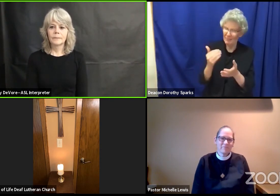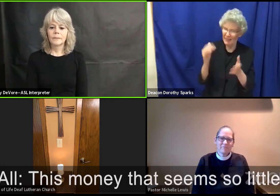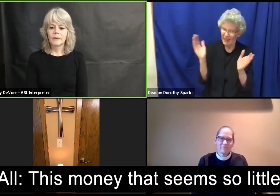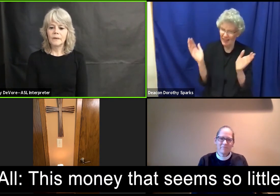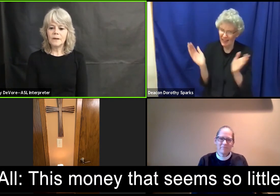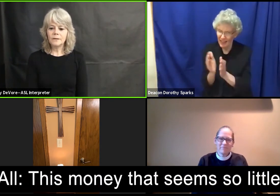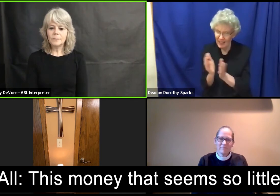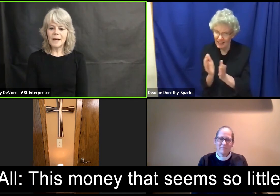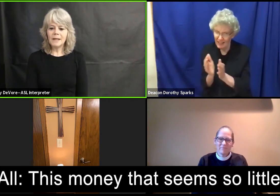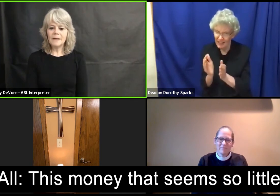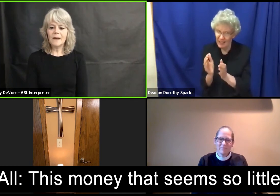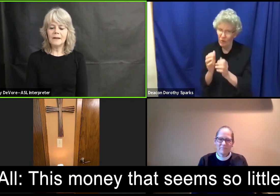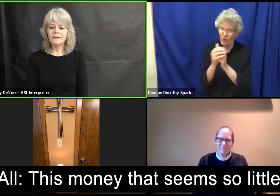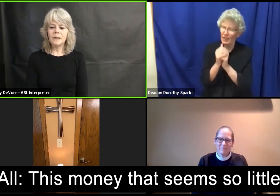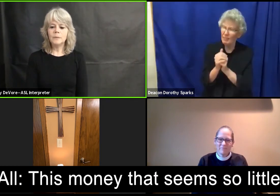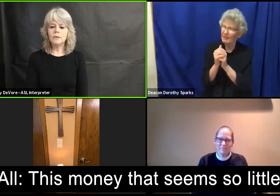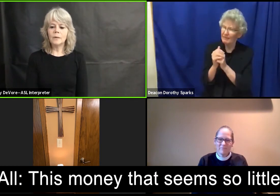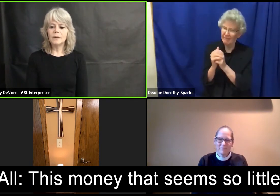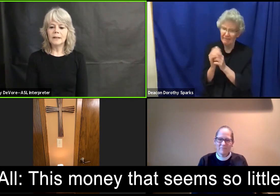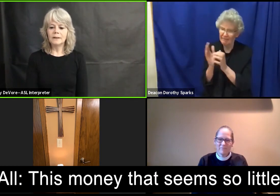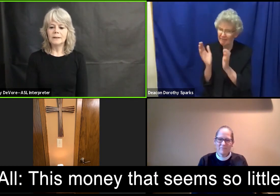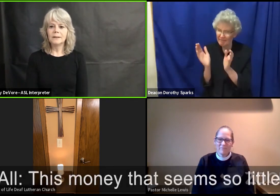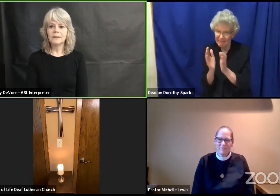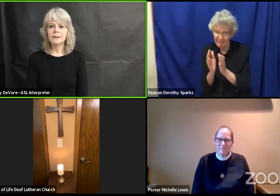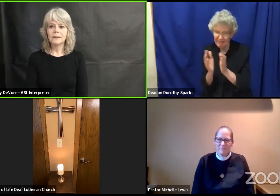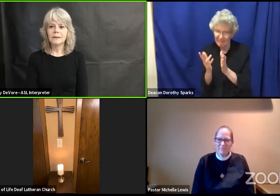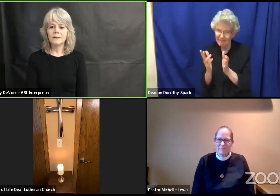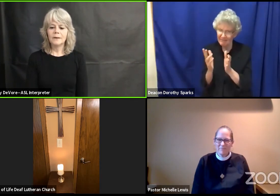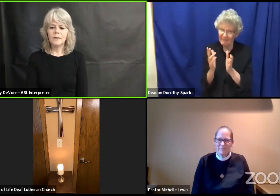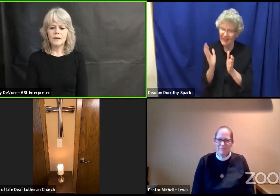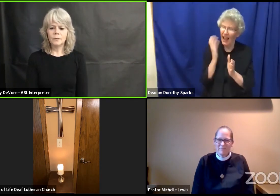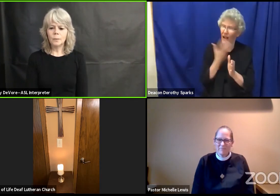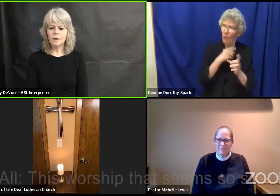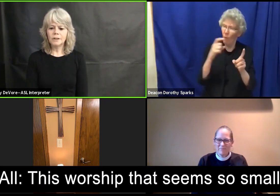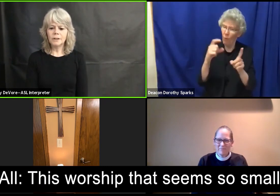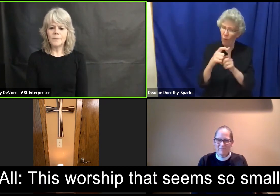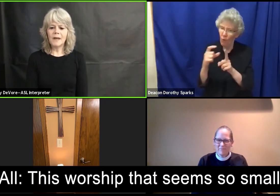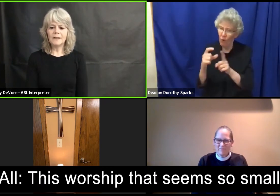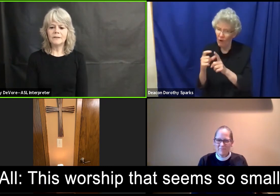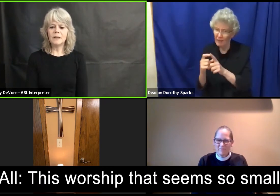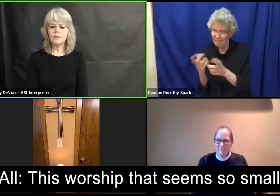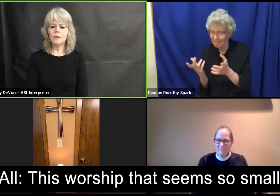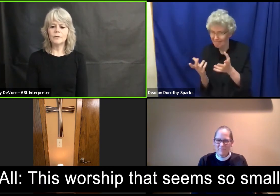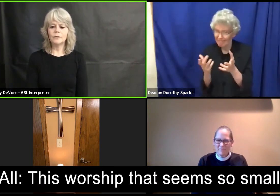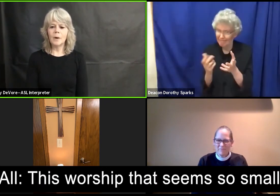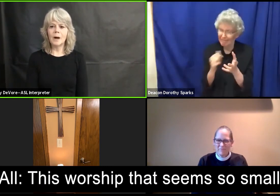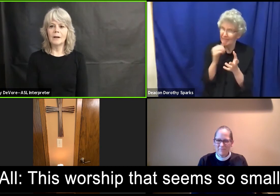this money that seems so little this worship that seems so small